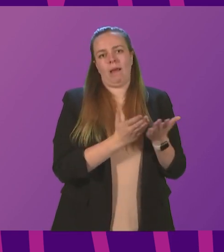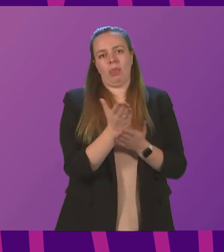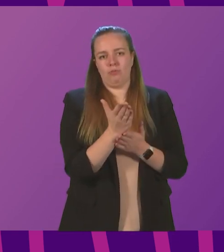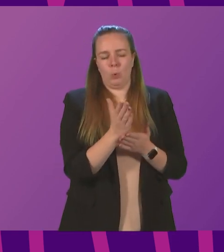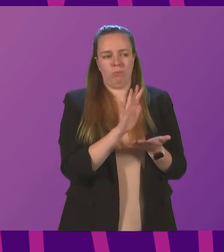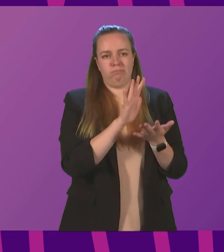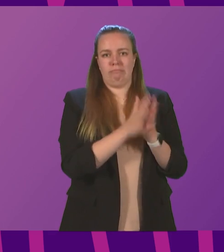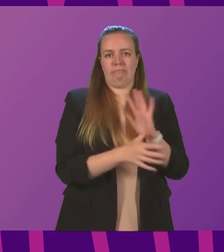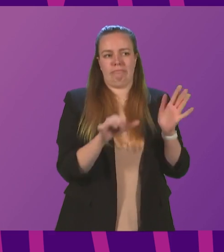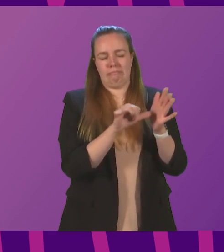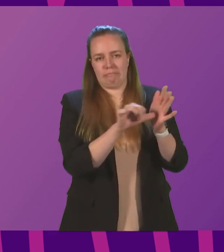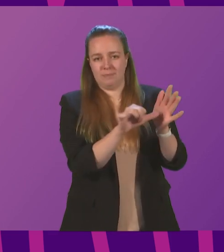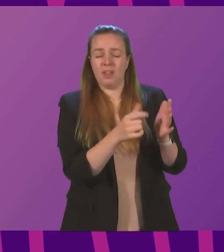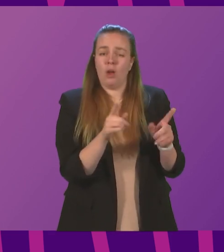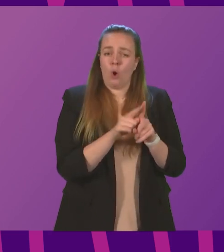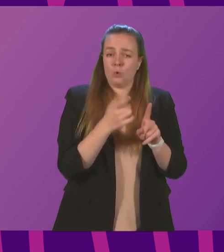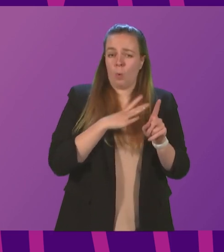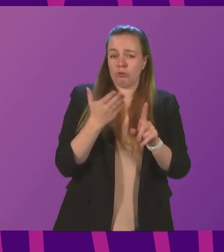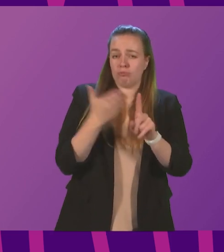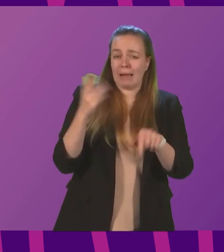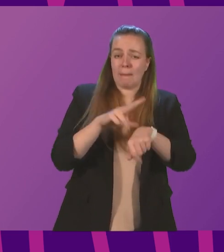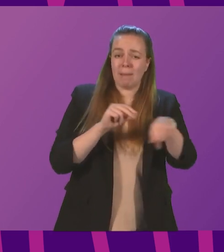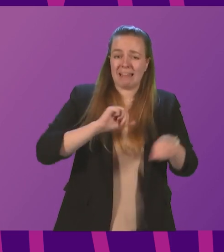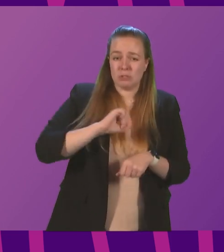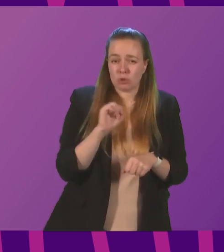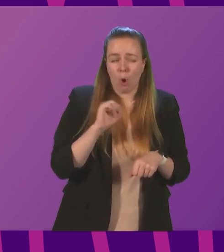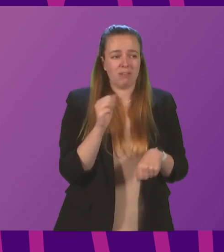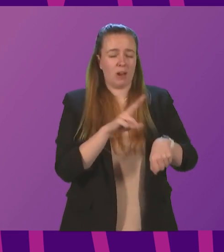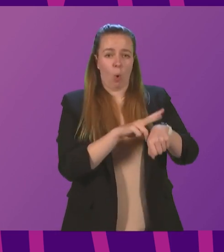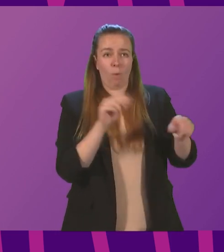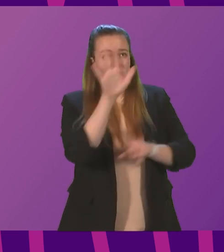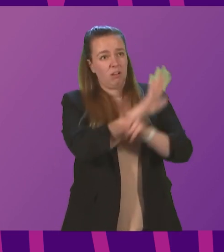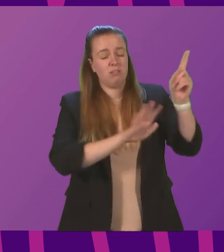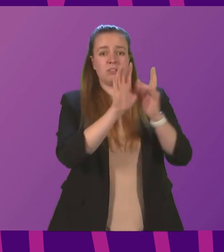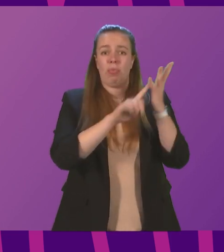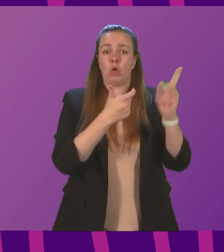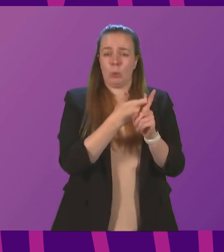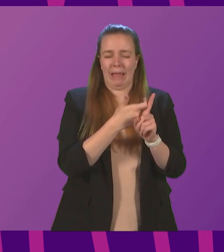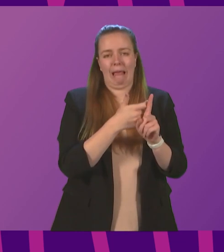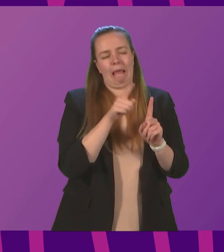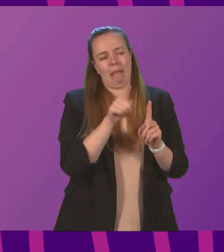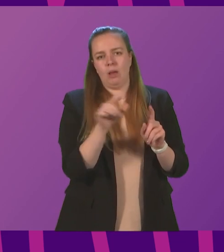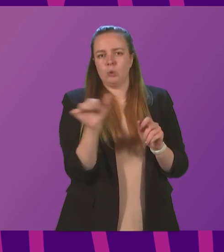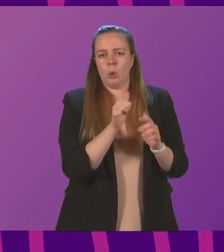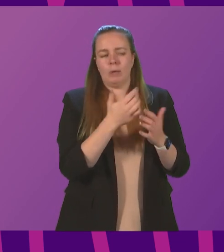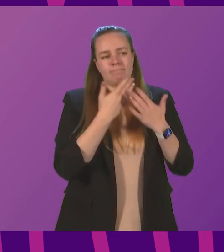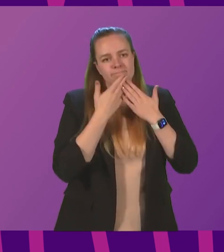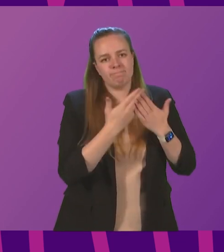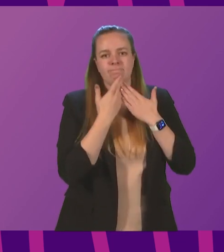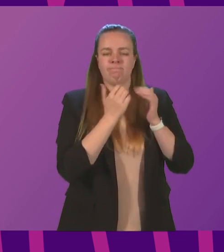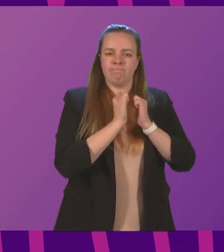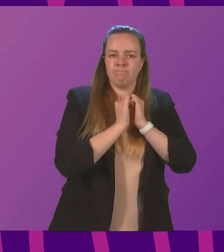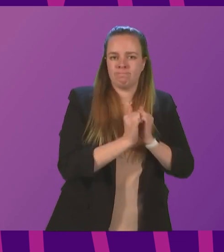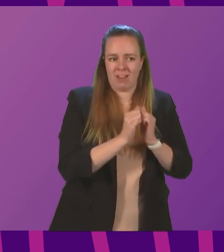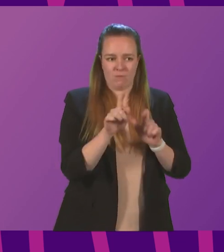also want to recognise the efforts of Police Scotland and officers from across the United Kingdom. They deserve our thanks and appreciation